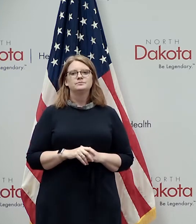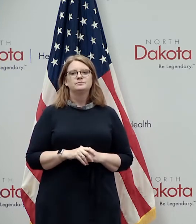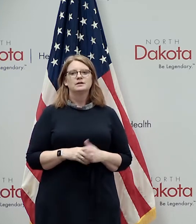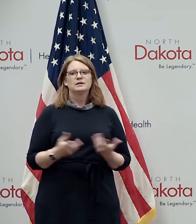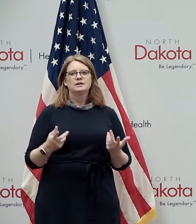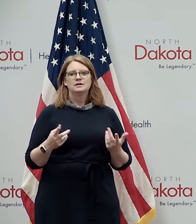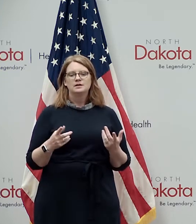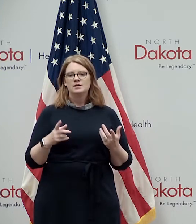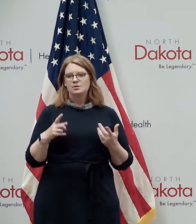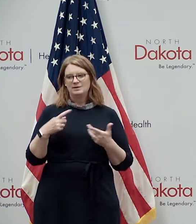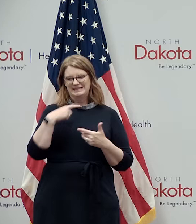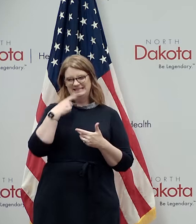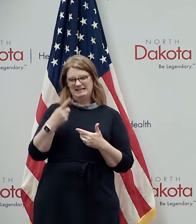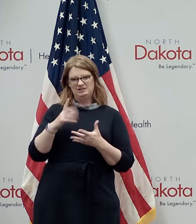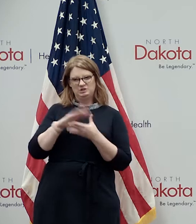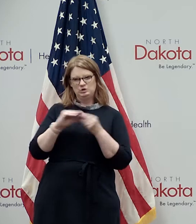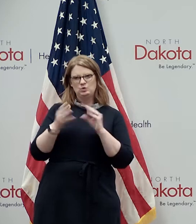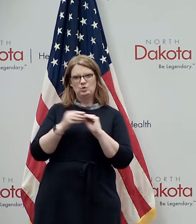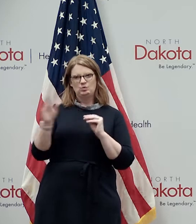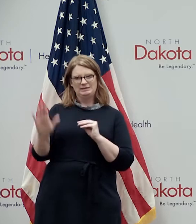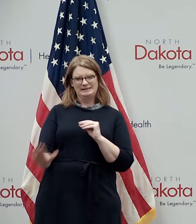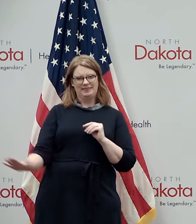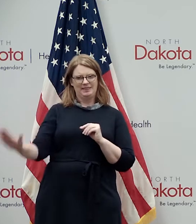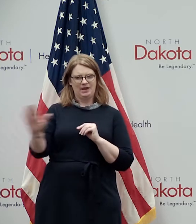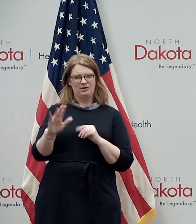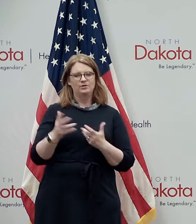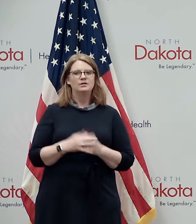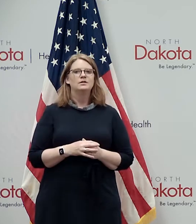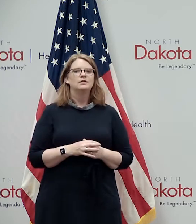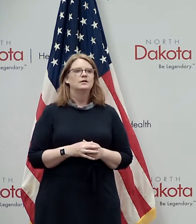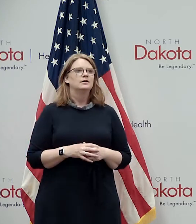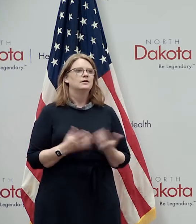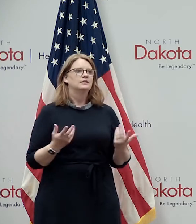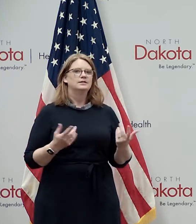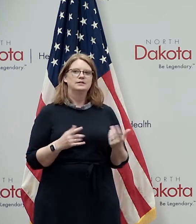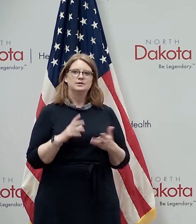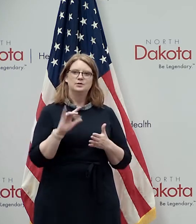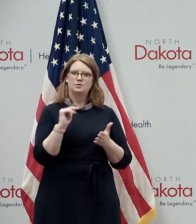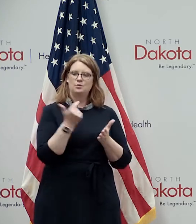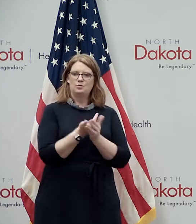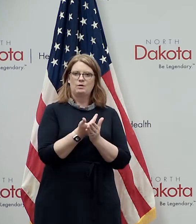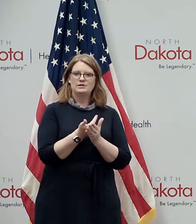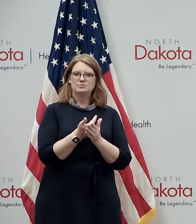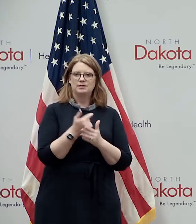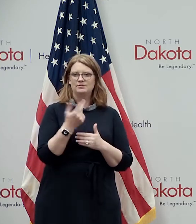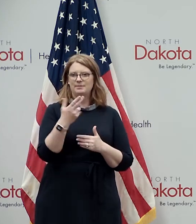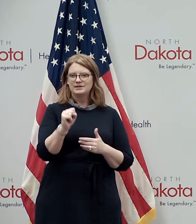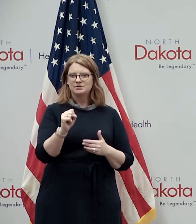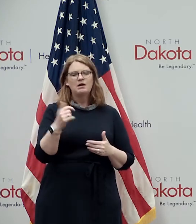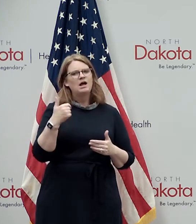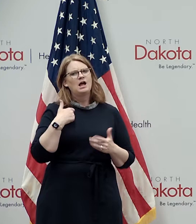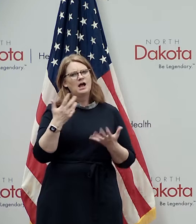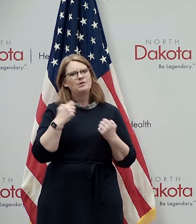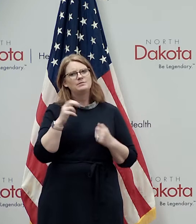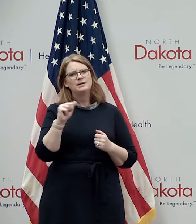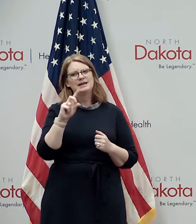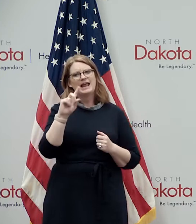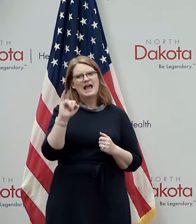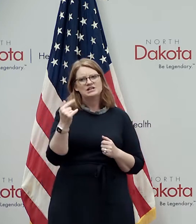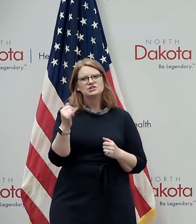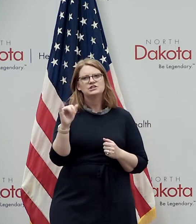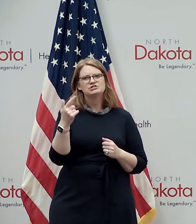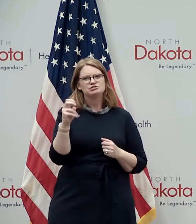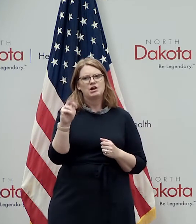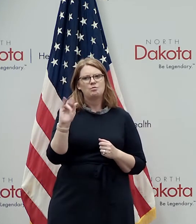of their stories not mine nobody graduates from high school and says i want to be an adjutant general someday but when they